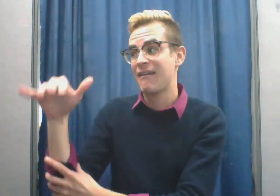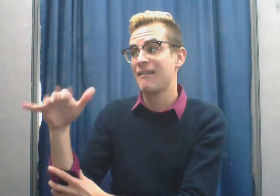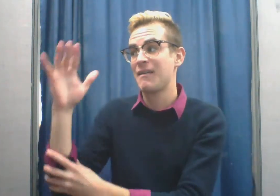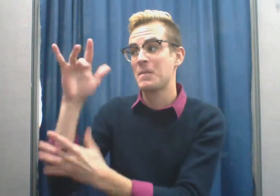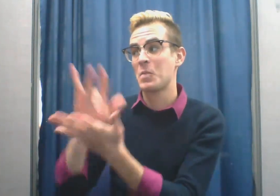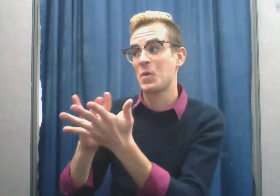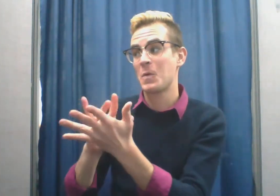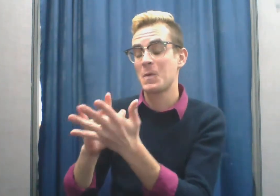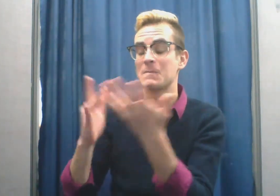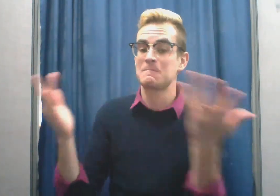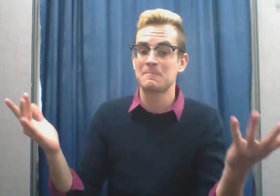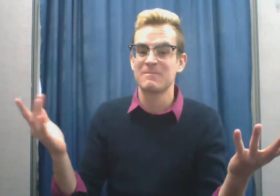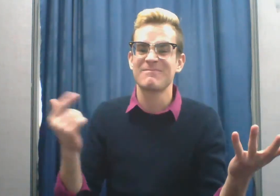We eat and eat...